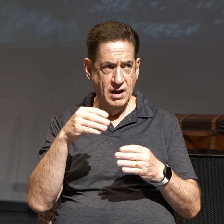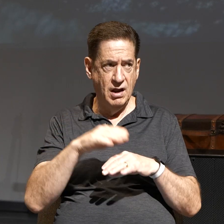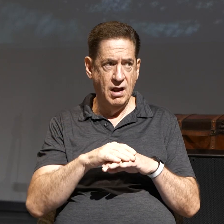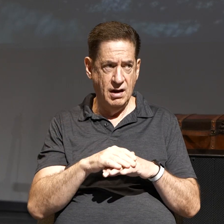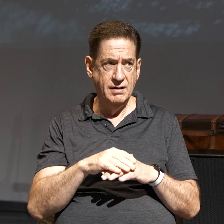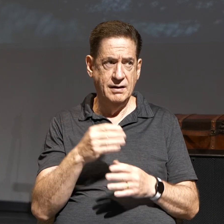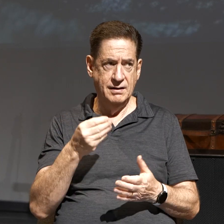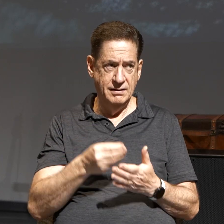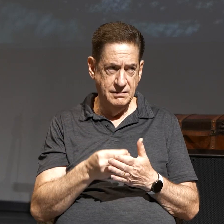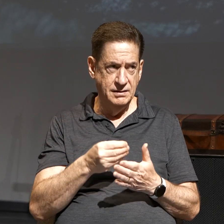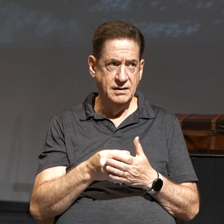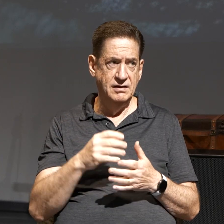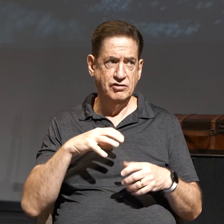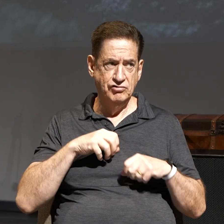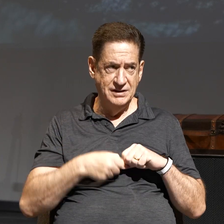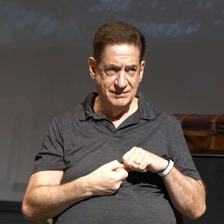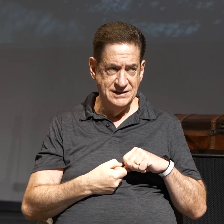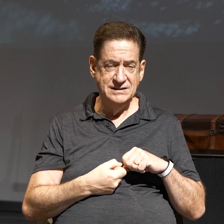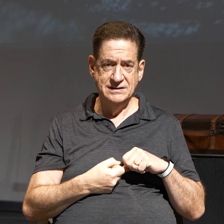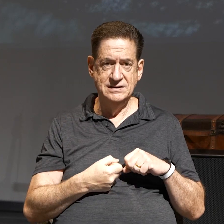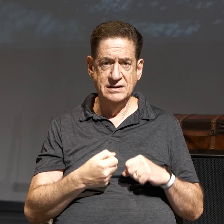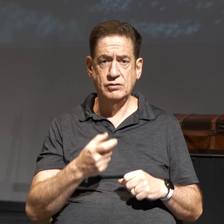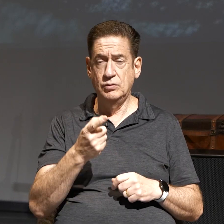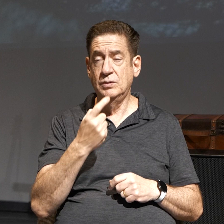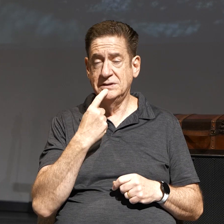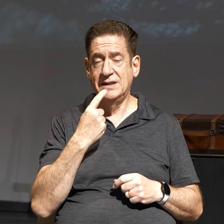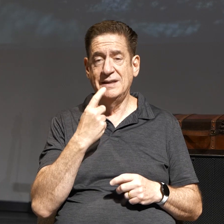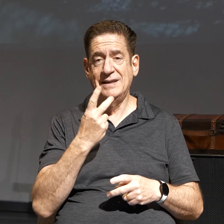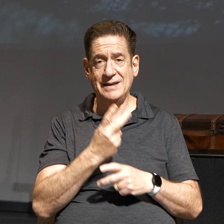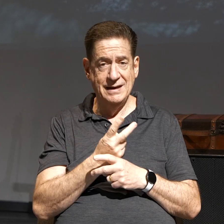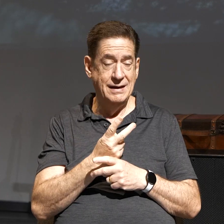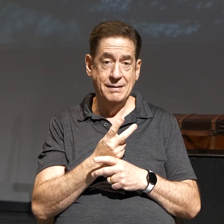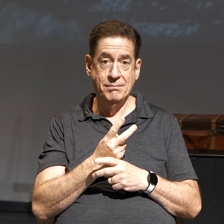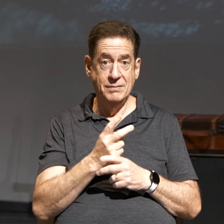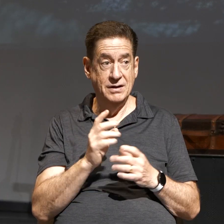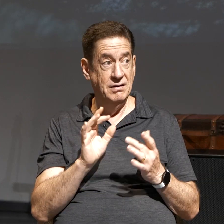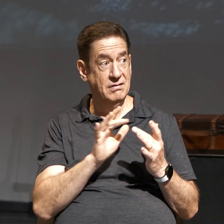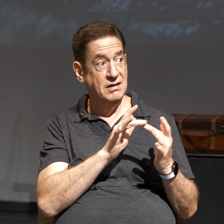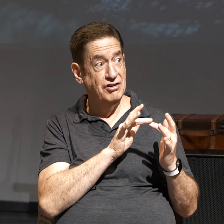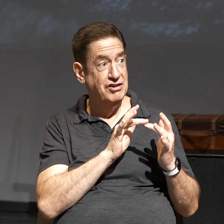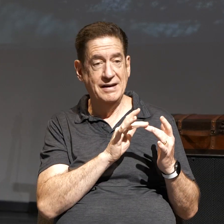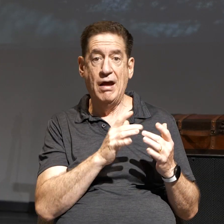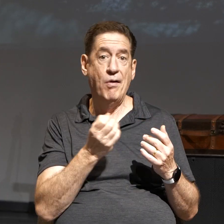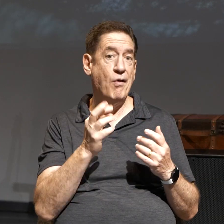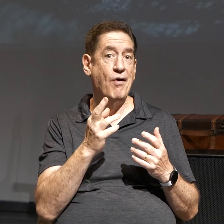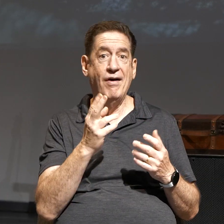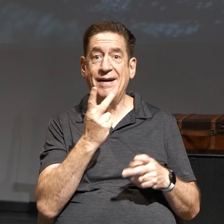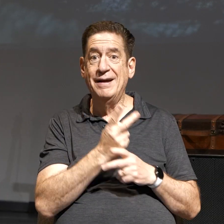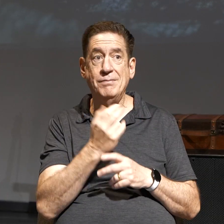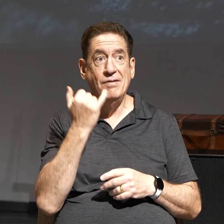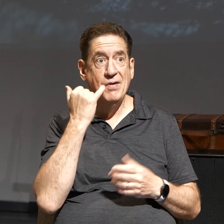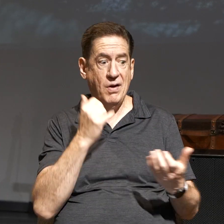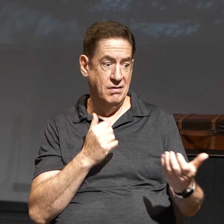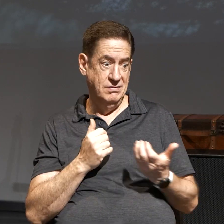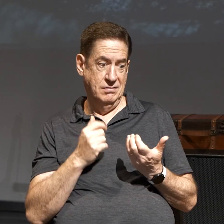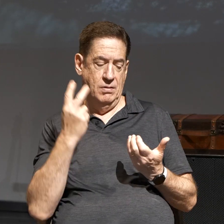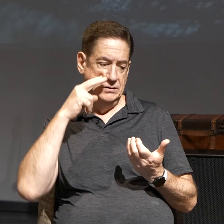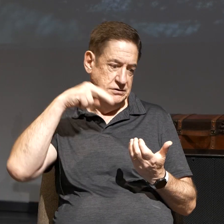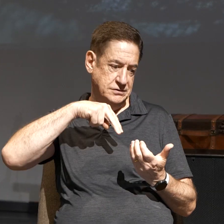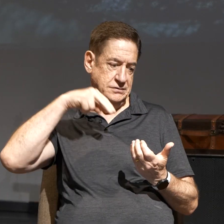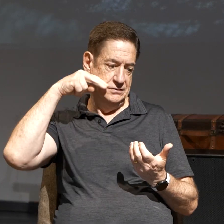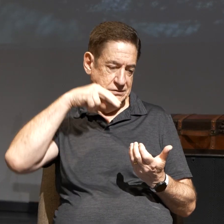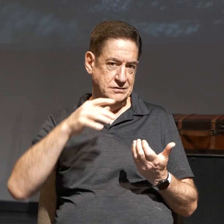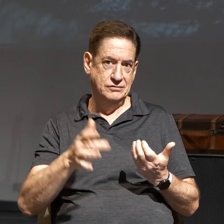Keep the radio on. You could say, just keep surfing the Internet, or keep that phone close by, always looking,